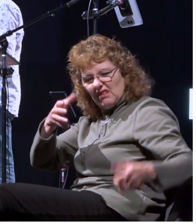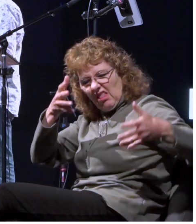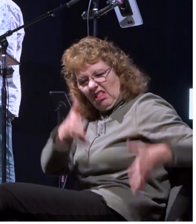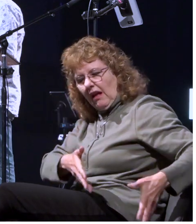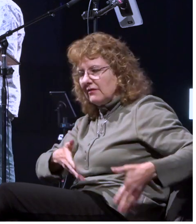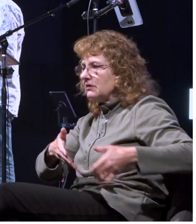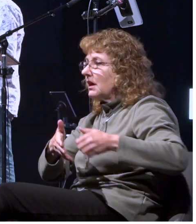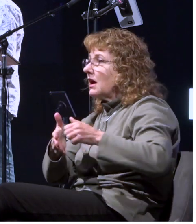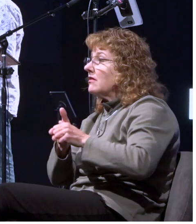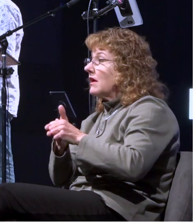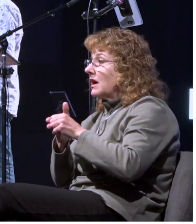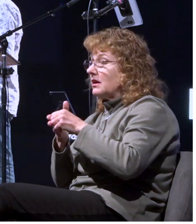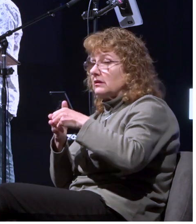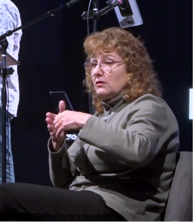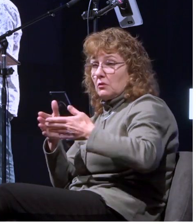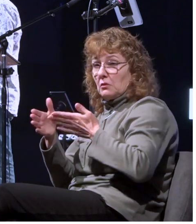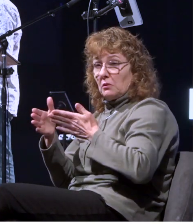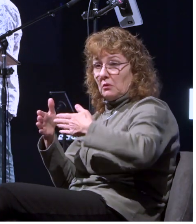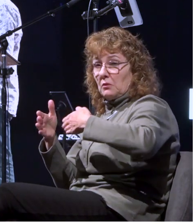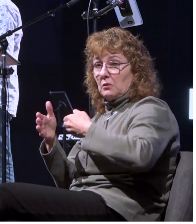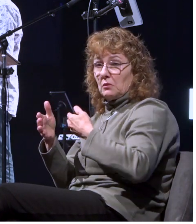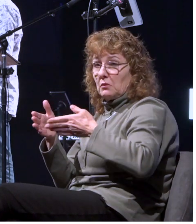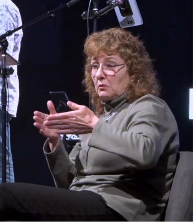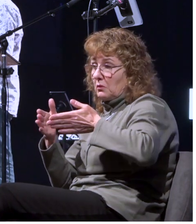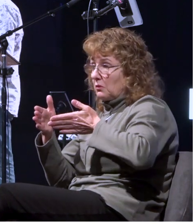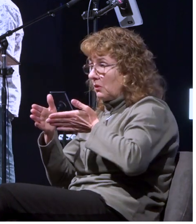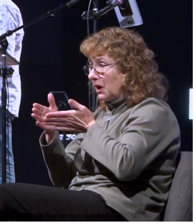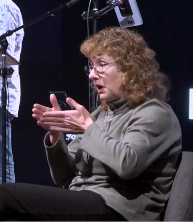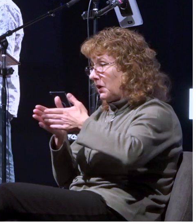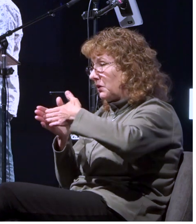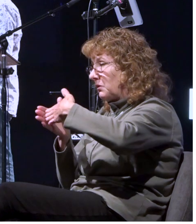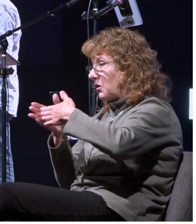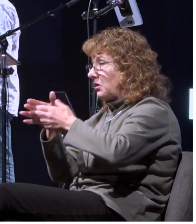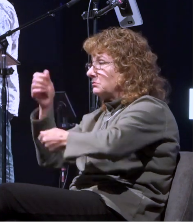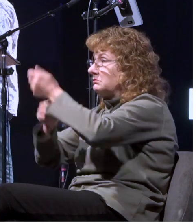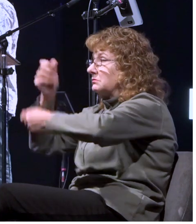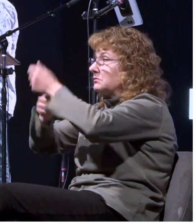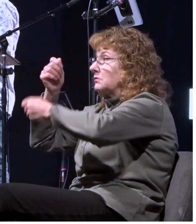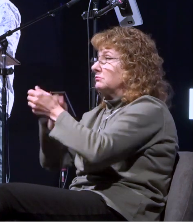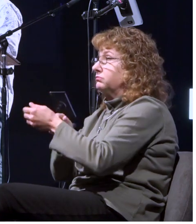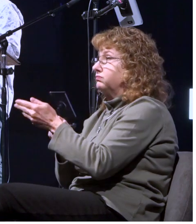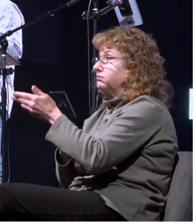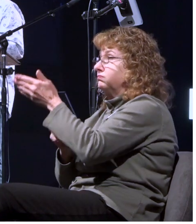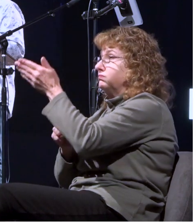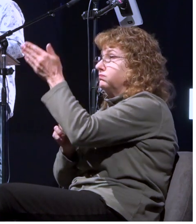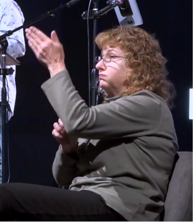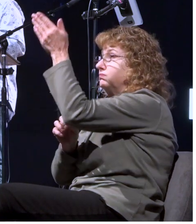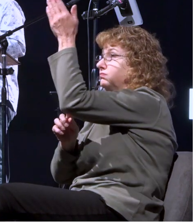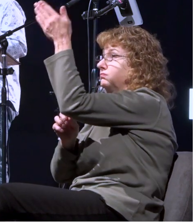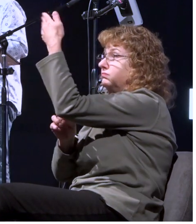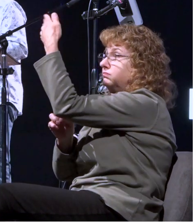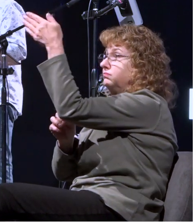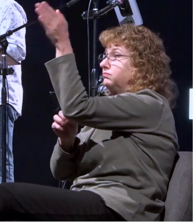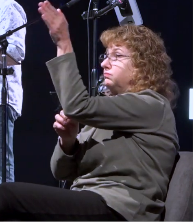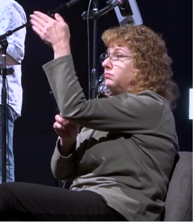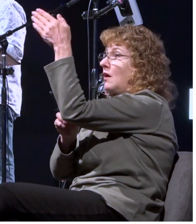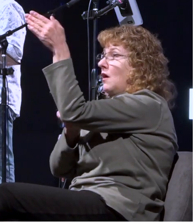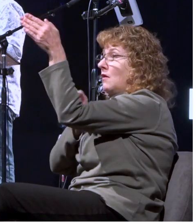loosening the rudder ropes they hoisted the mainsail to the wind and they made for sure but striking a place where